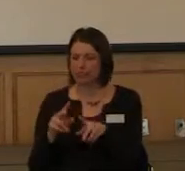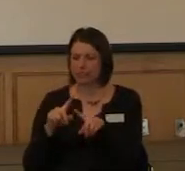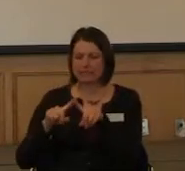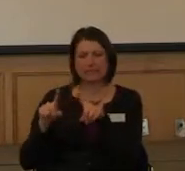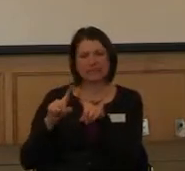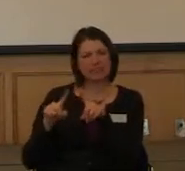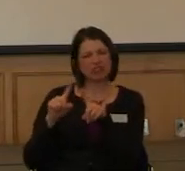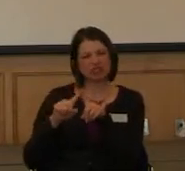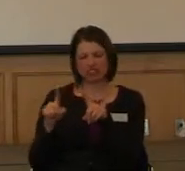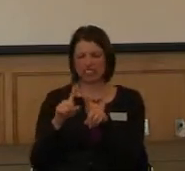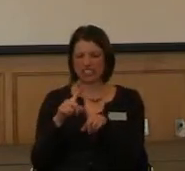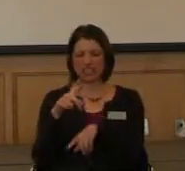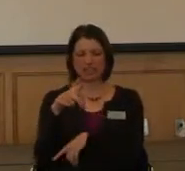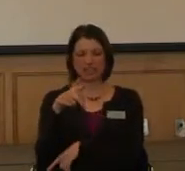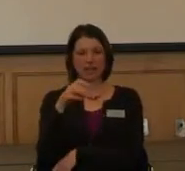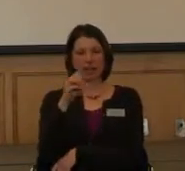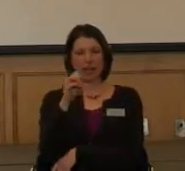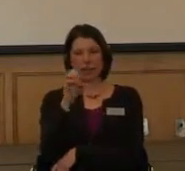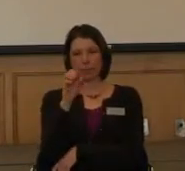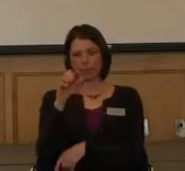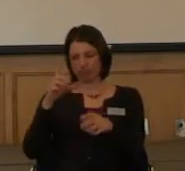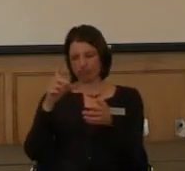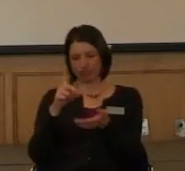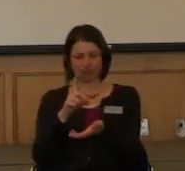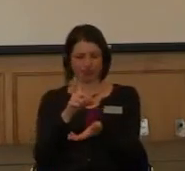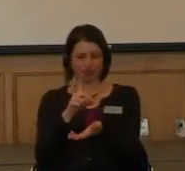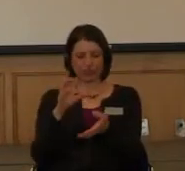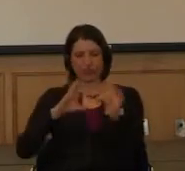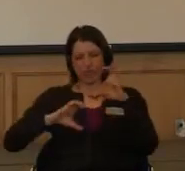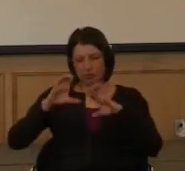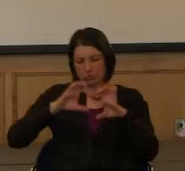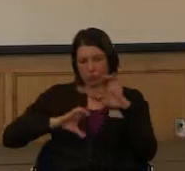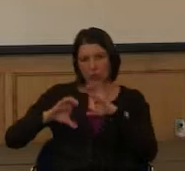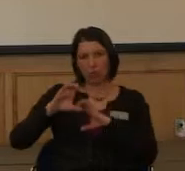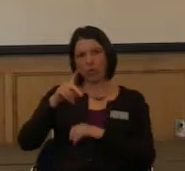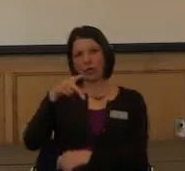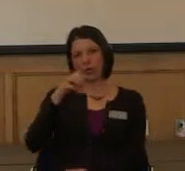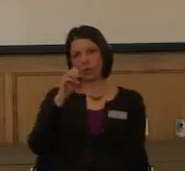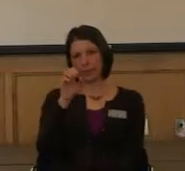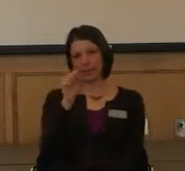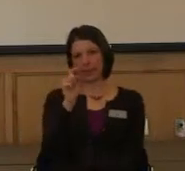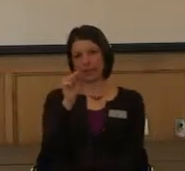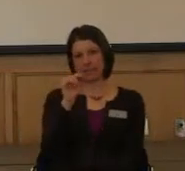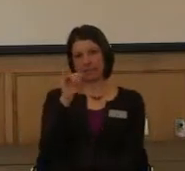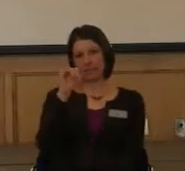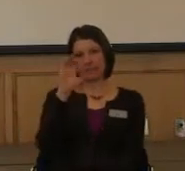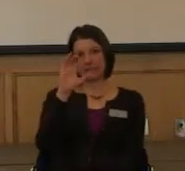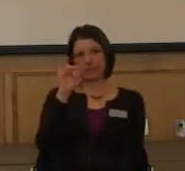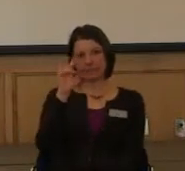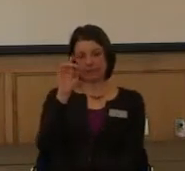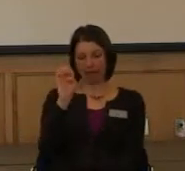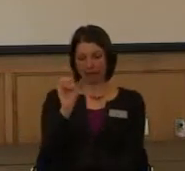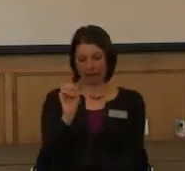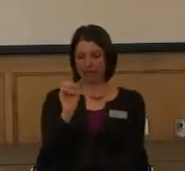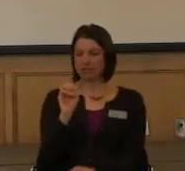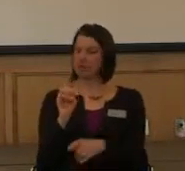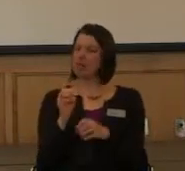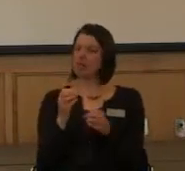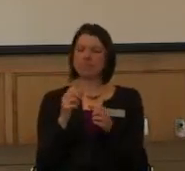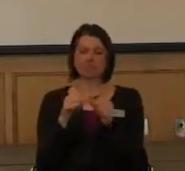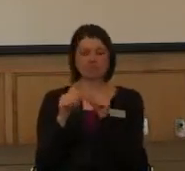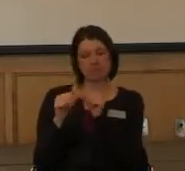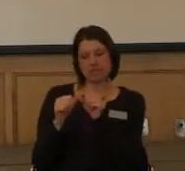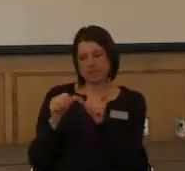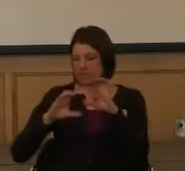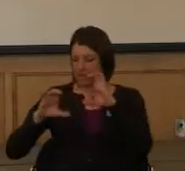different pesticides. Parathion is still used. Lindate is not, but it's very persistent chemicals. So I was looking